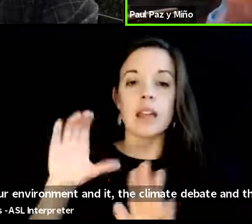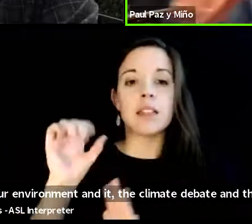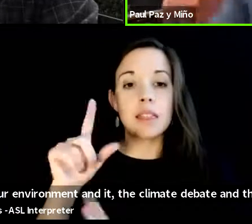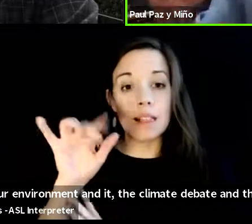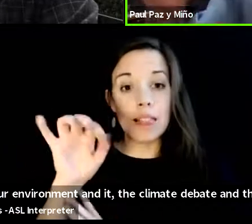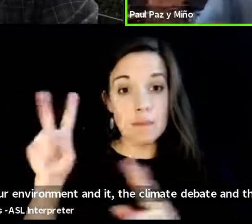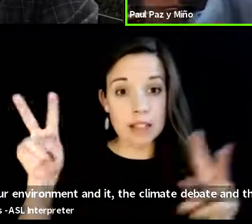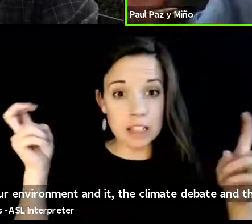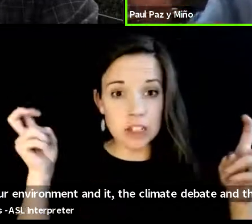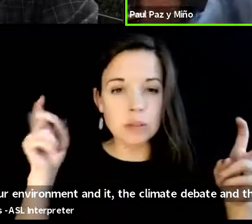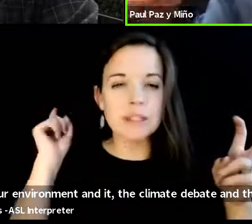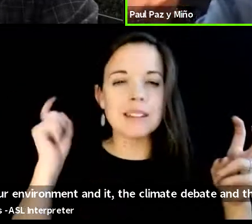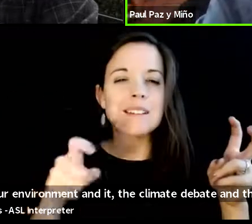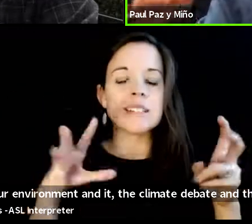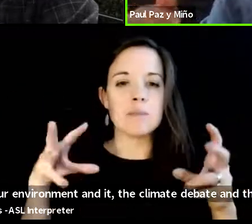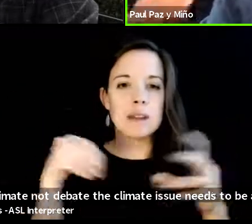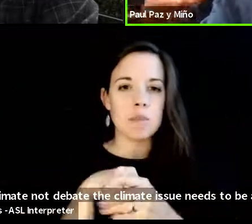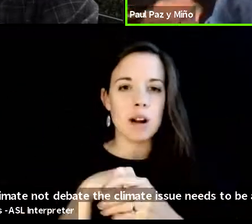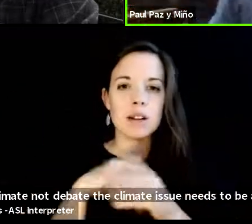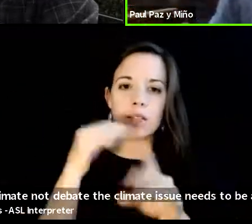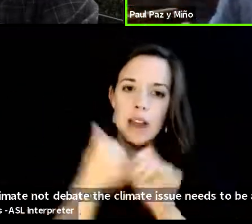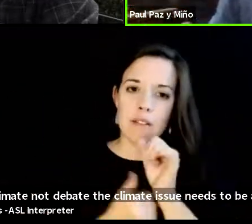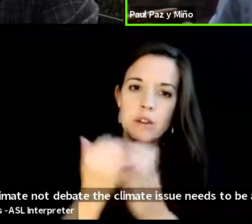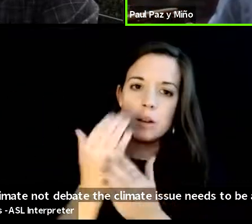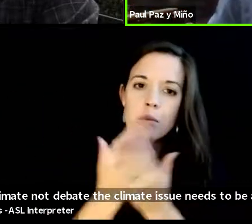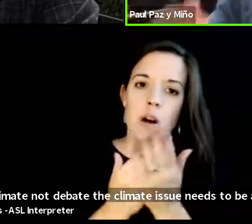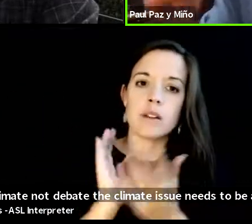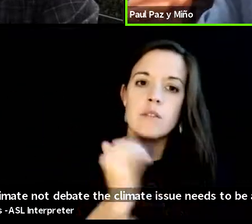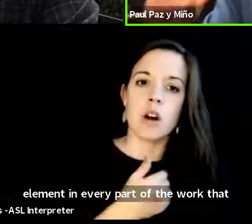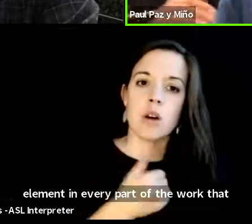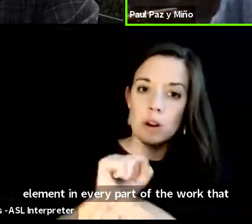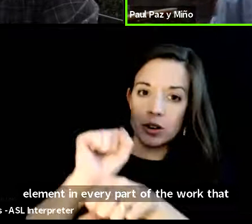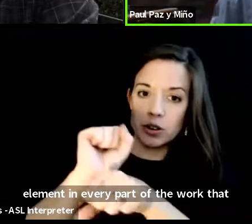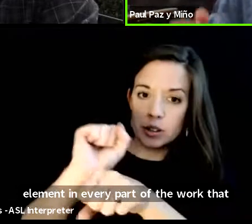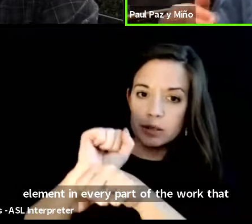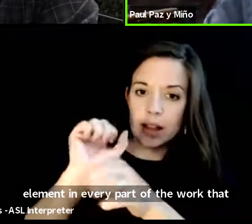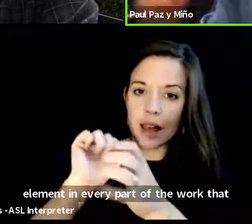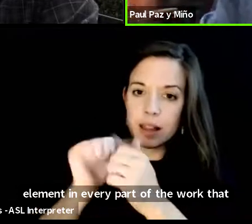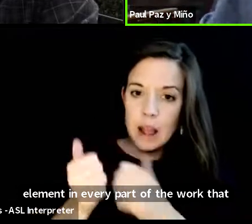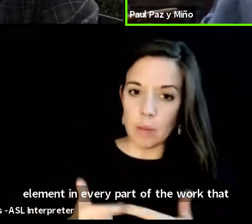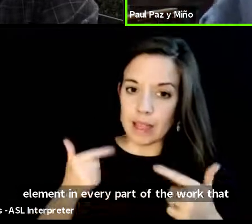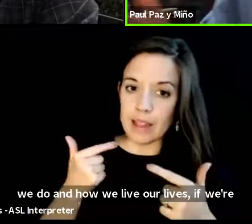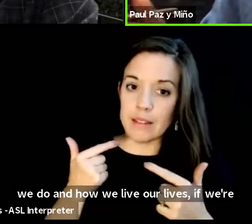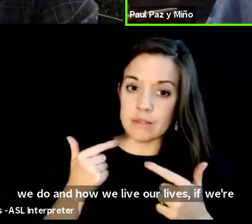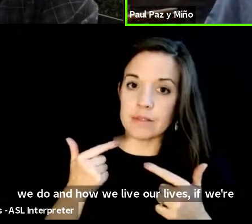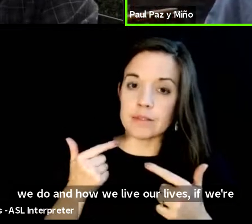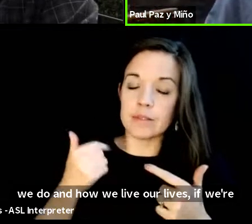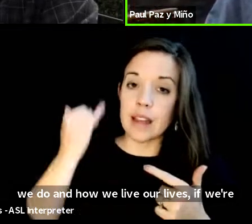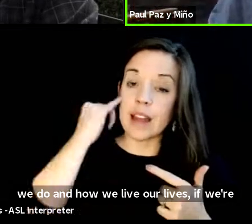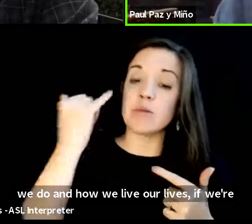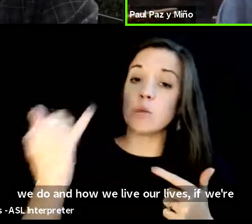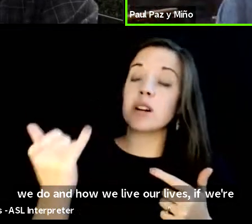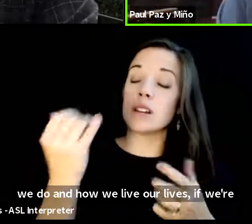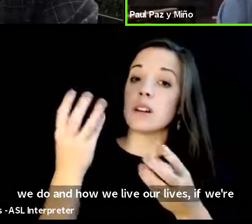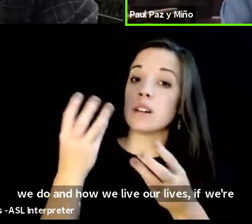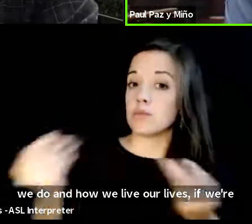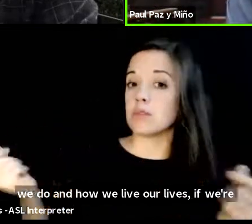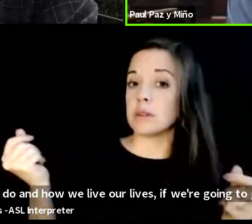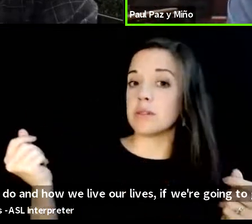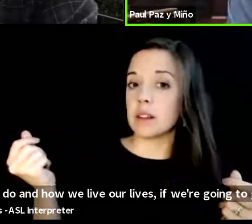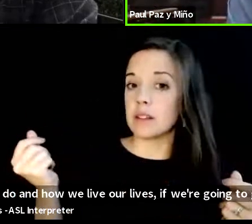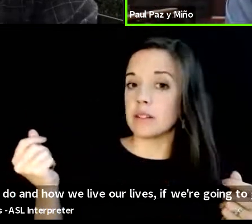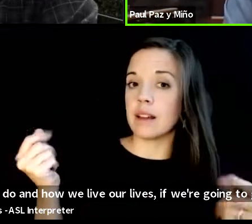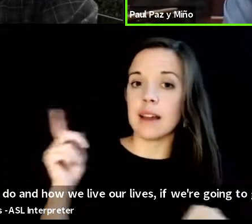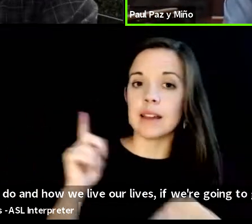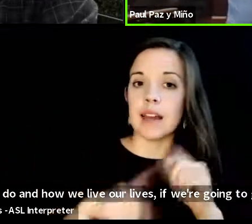needs to be an element in every part of the work that we do and how we live our lives if we're going to get out of it it can't be left